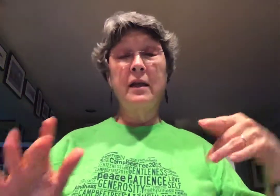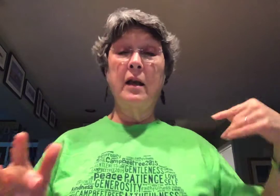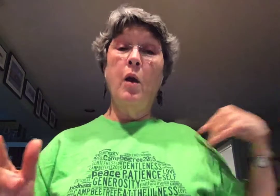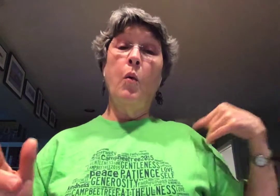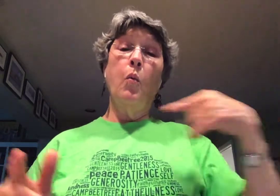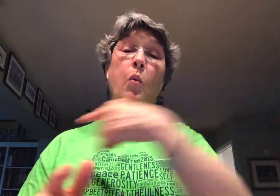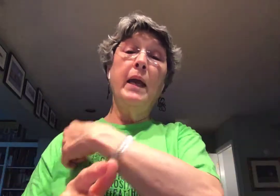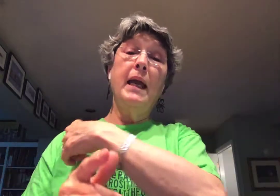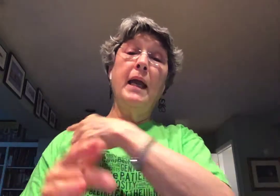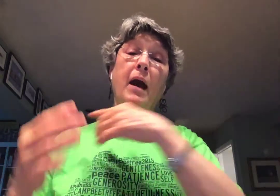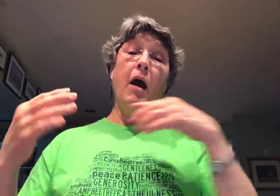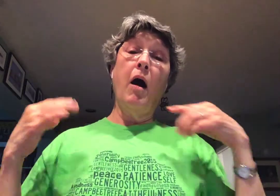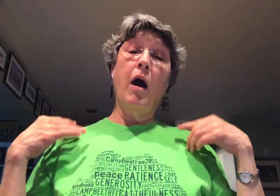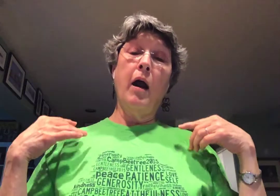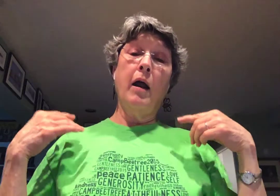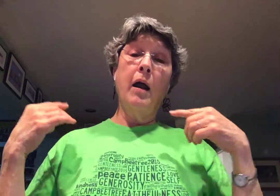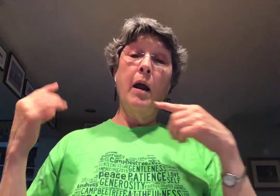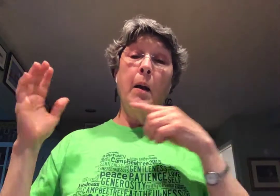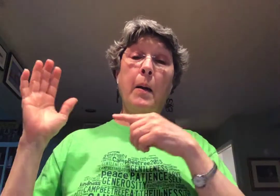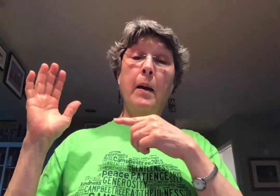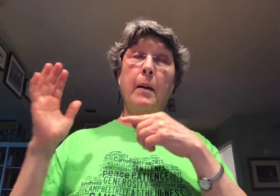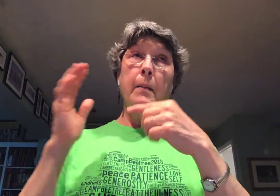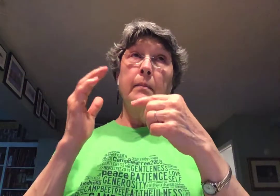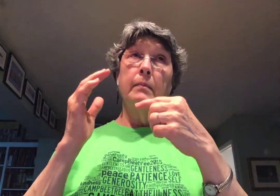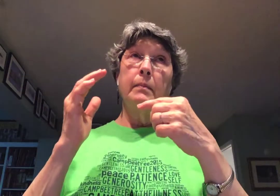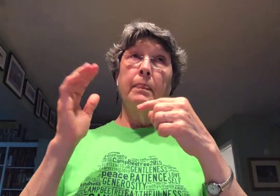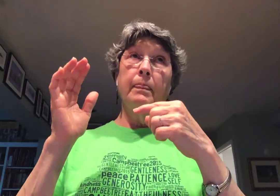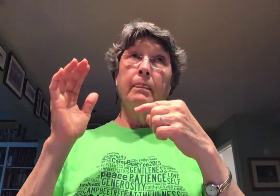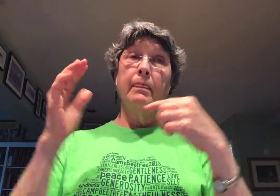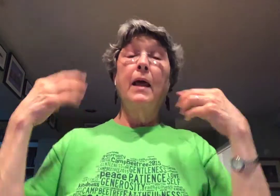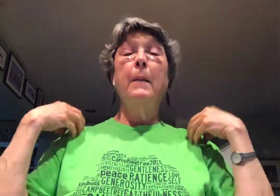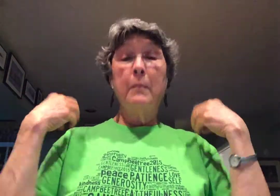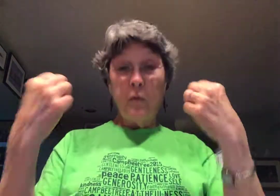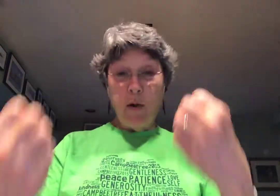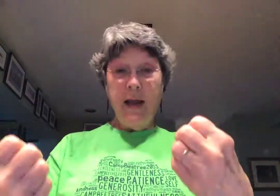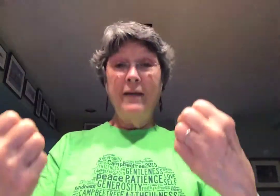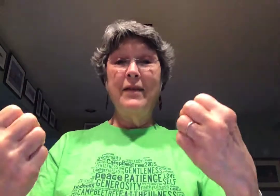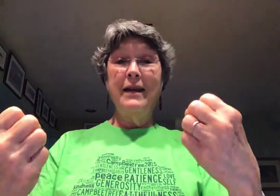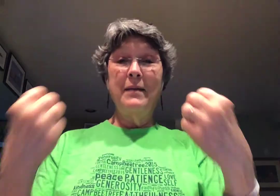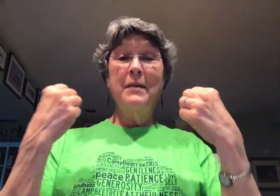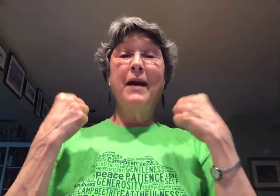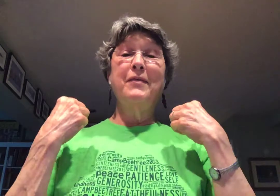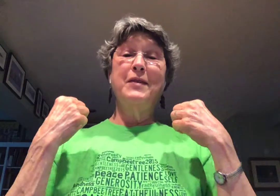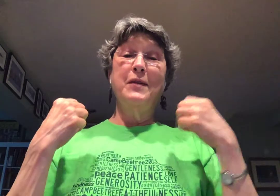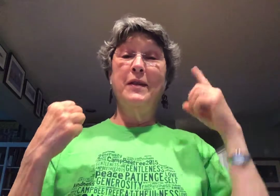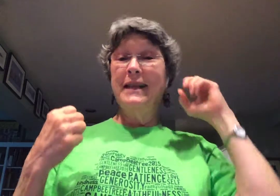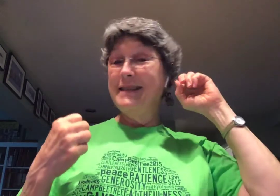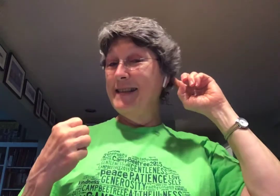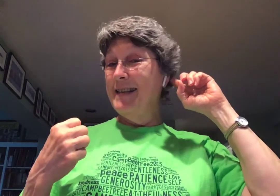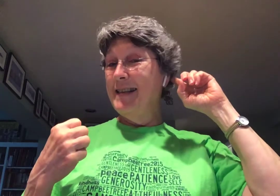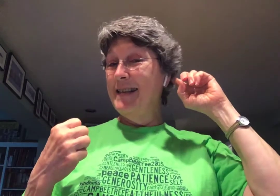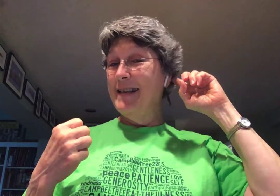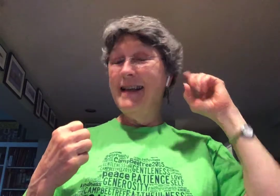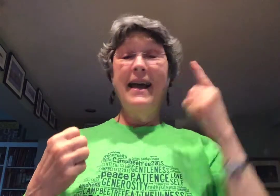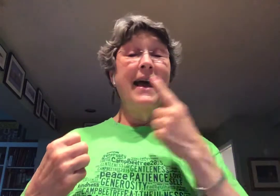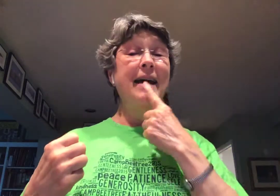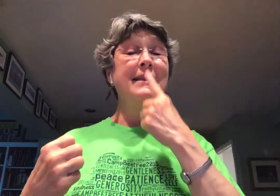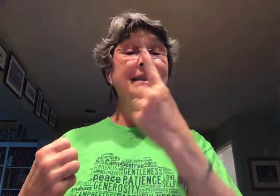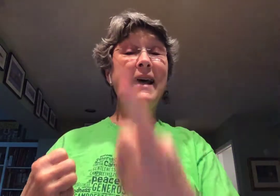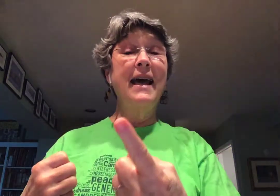compassion. We are brave enough to listen and tell